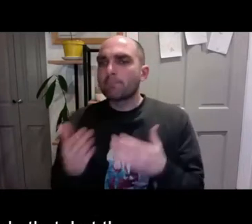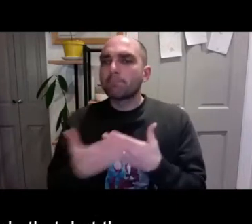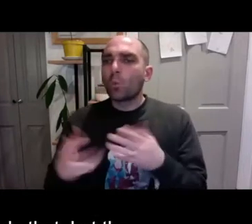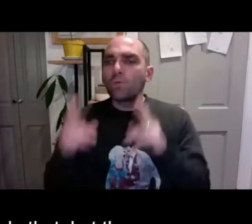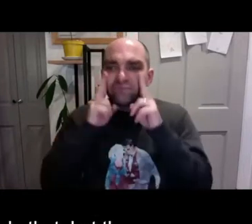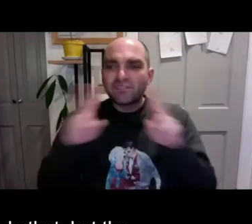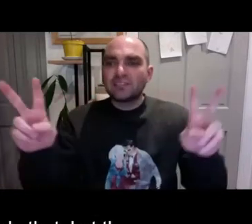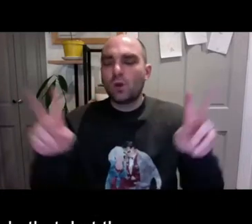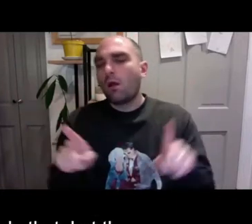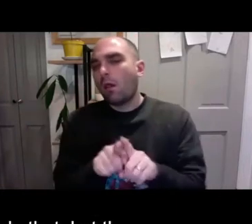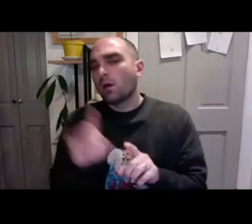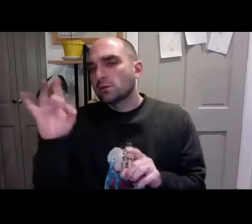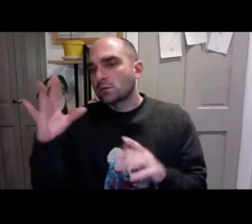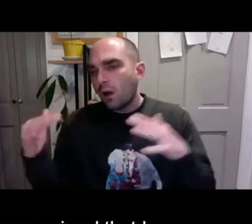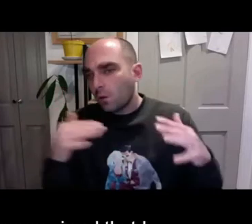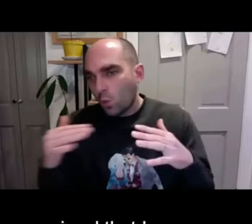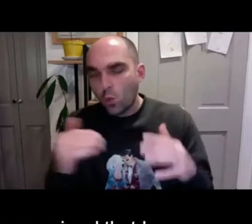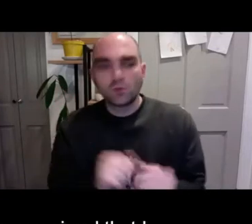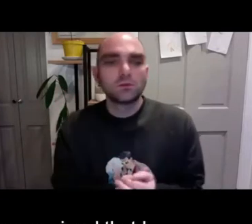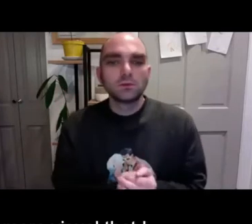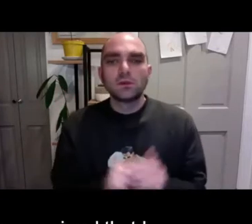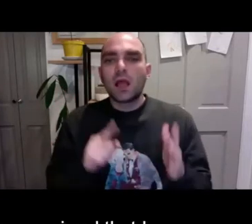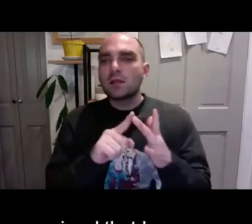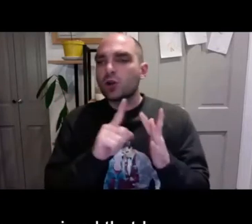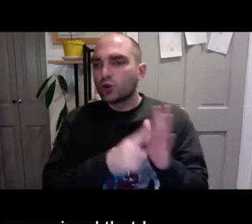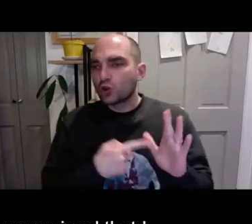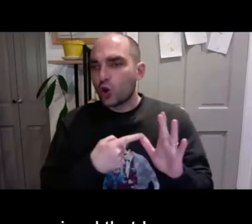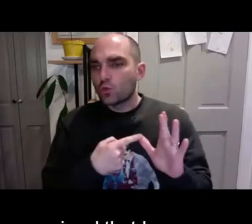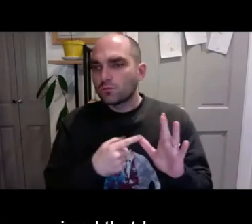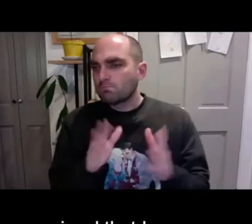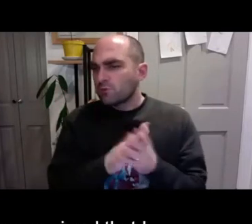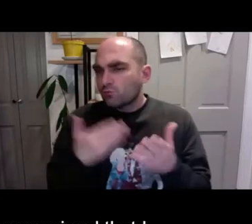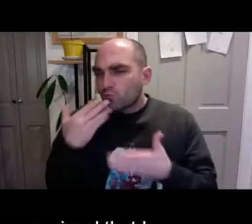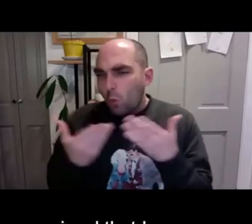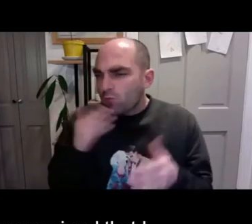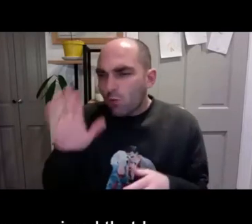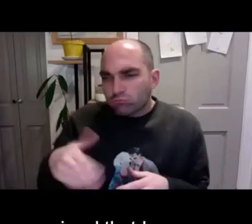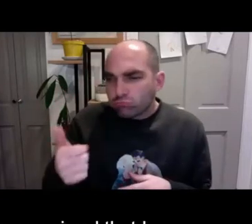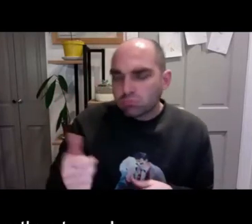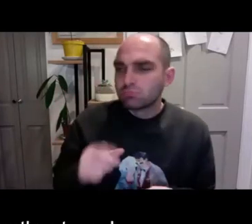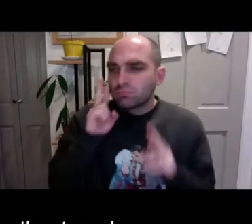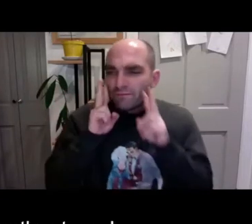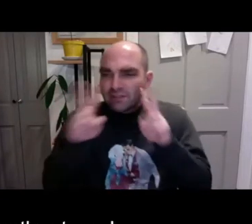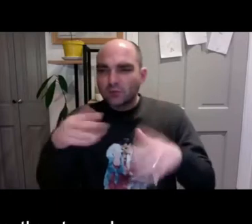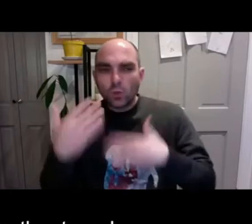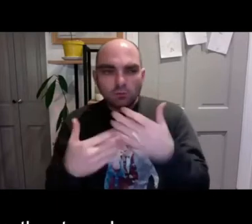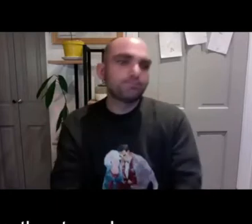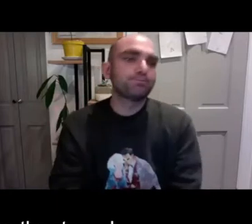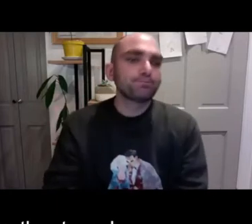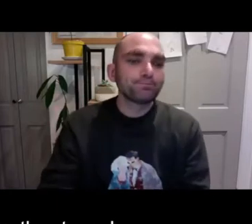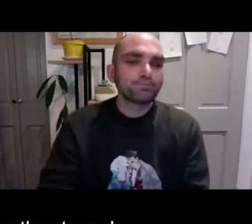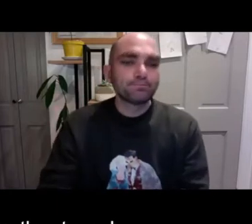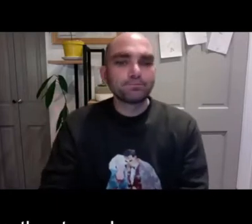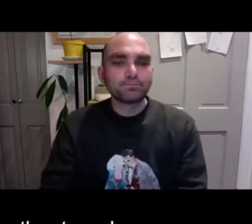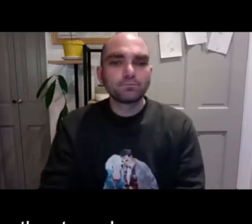really unlimited things. So the films tended to be a lot more visual that I watched, like Star Wars or Indiana Jones, because I didn't need to know